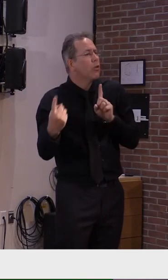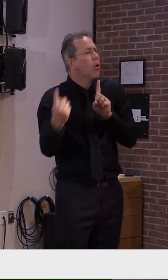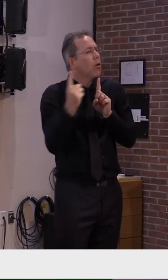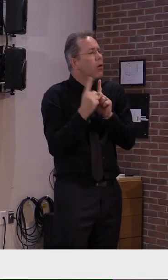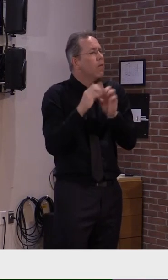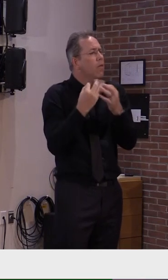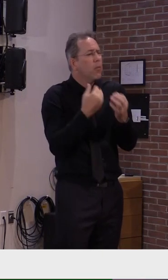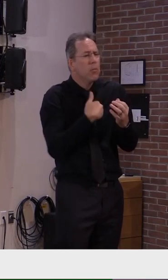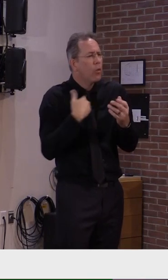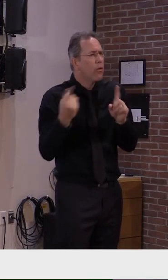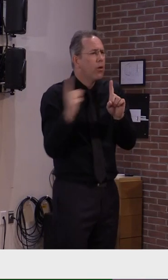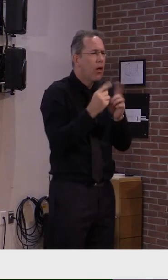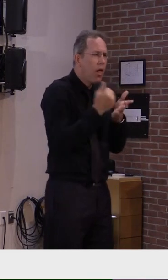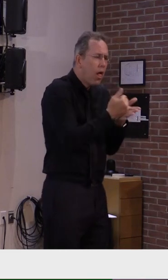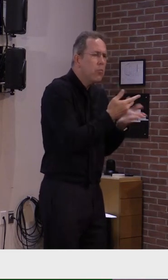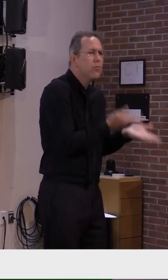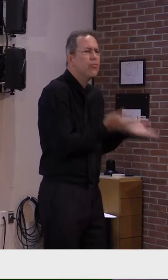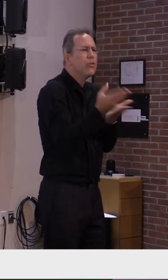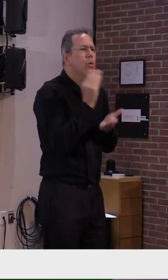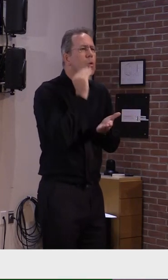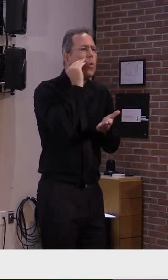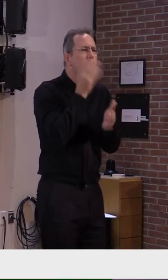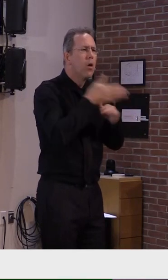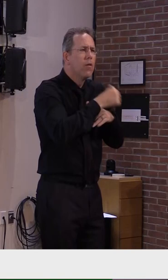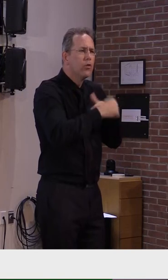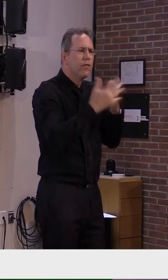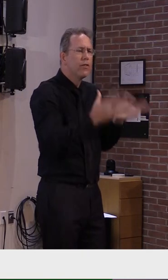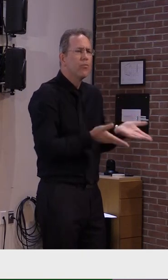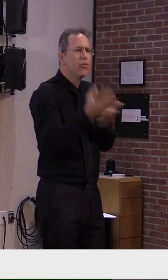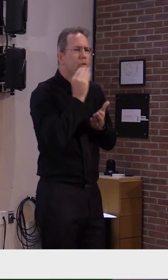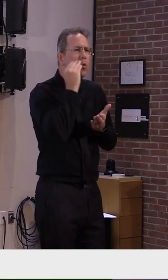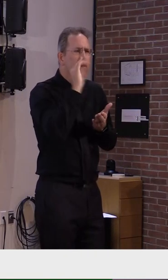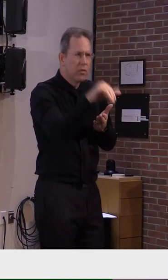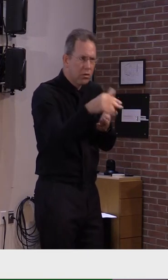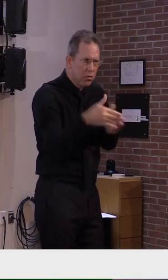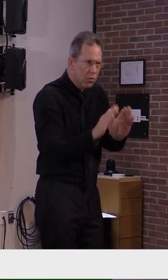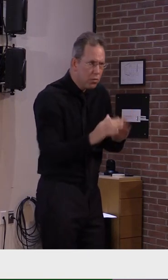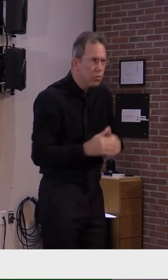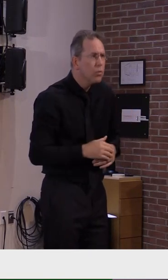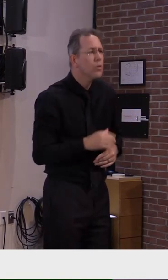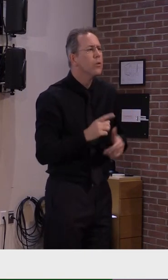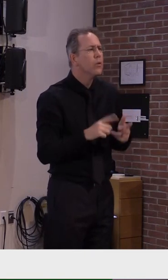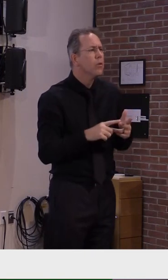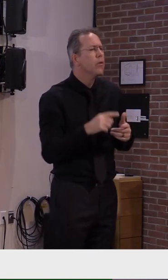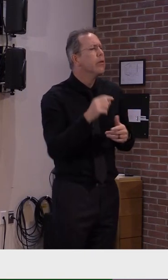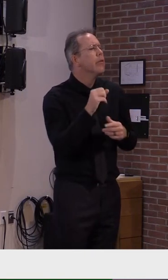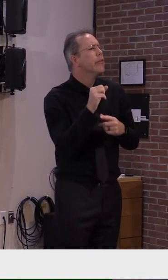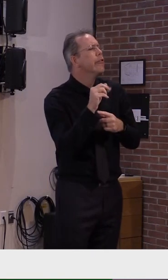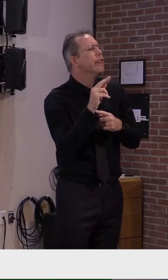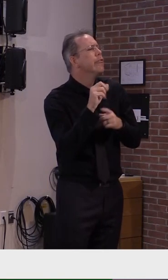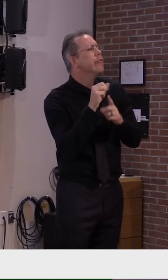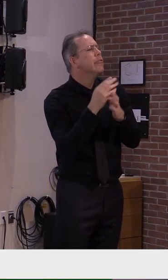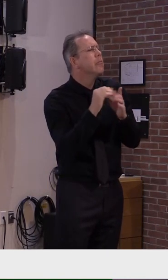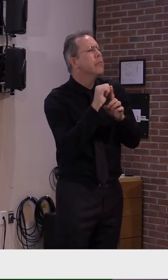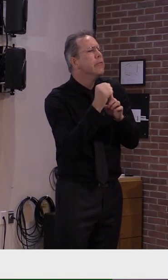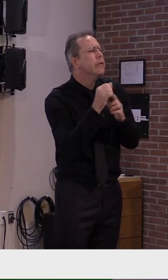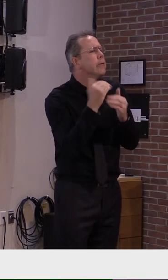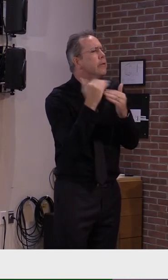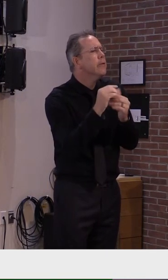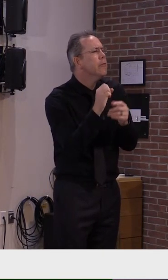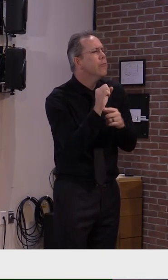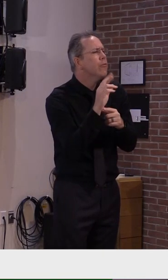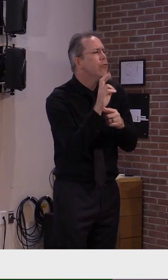permitted in other rare circumstances such as patient with communication needs,